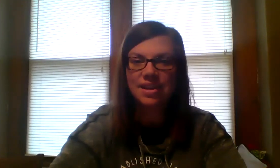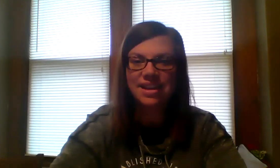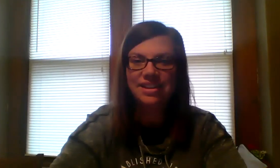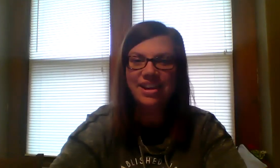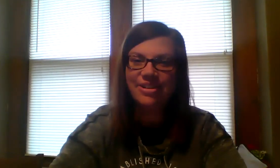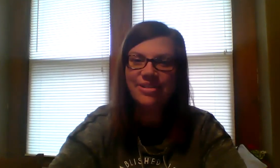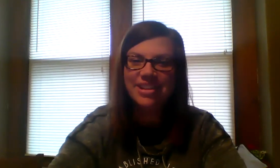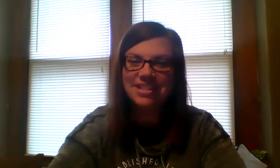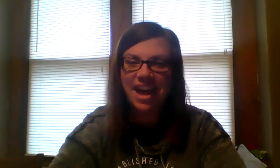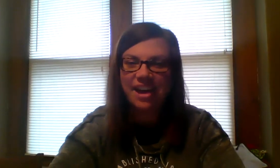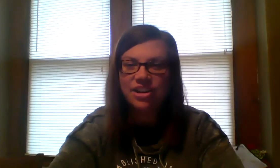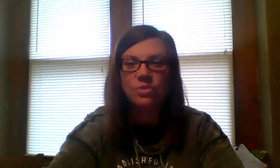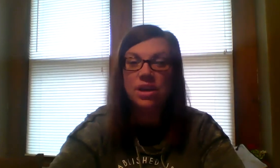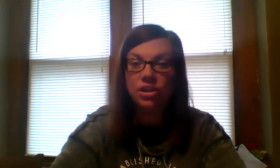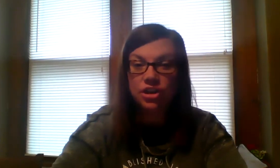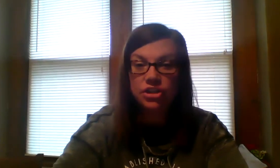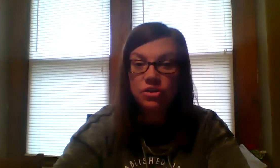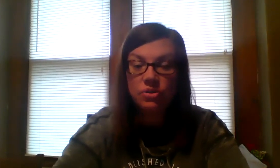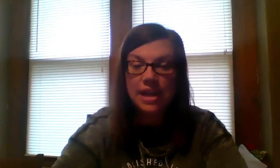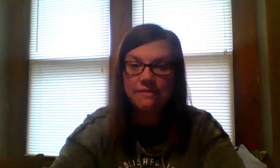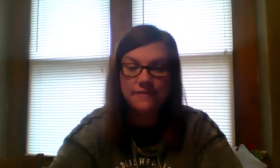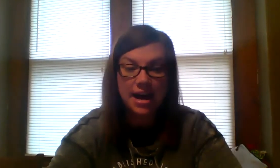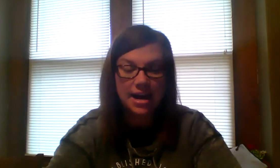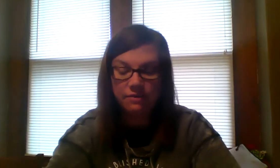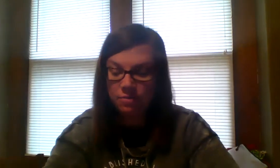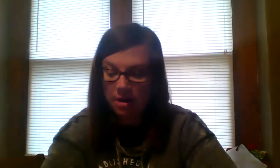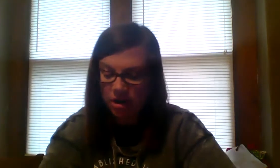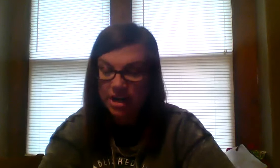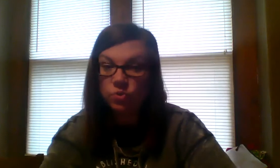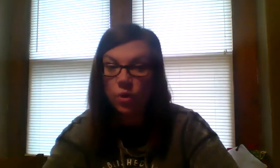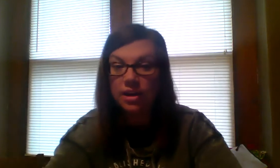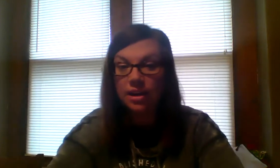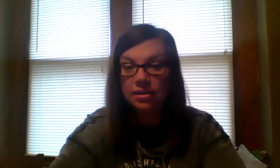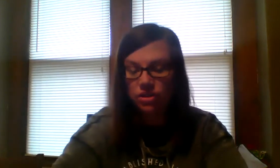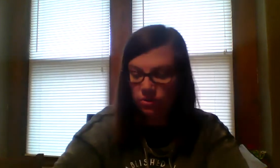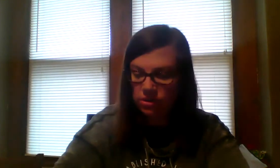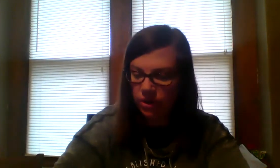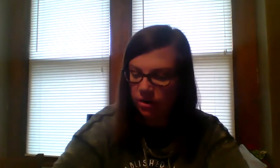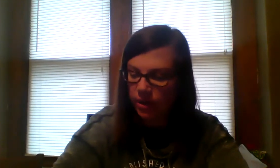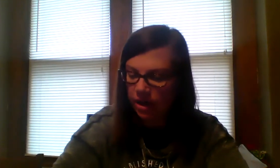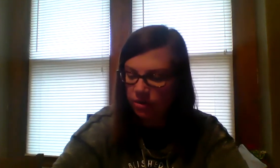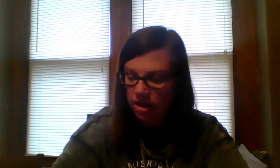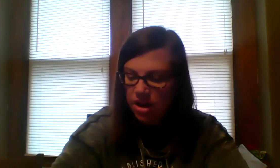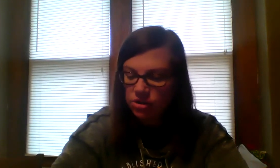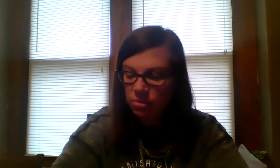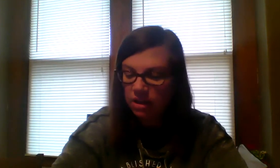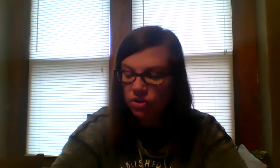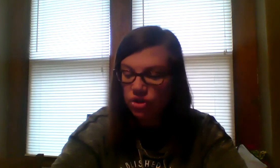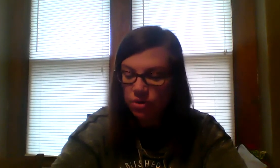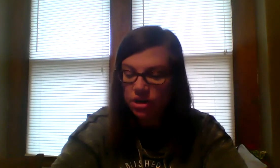Hello, this is Hagerty week 32, day five for primary grades one and two, so here we go. So I'm gonna give you two words.